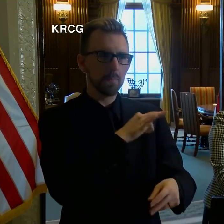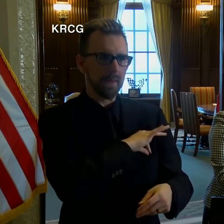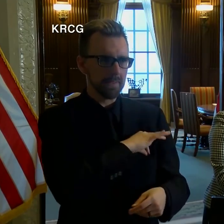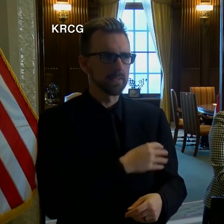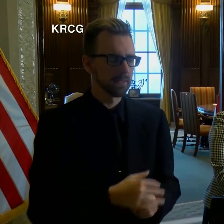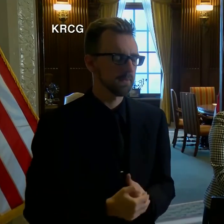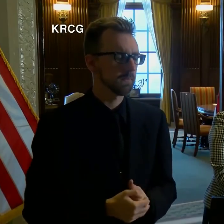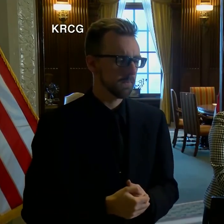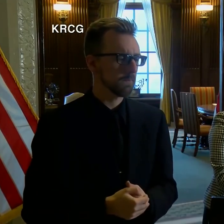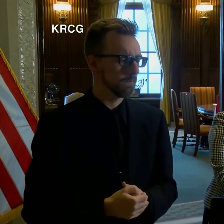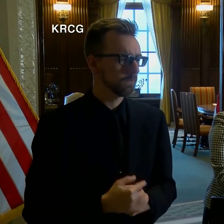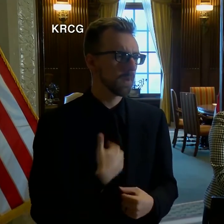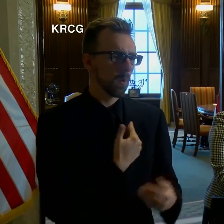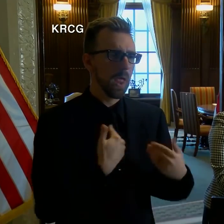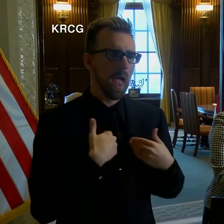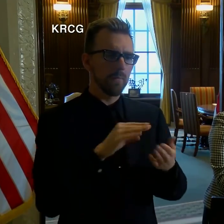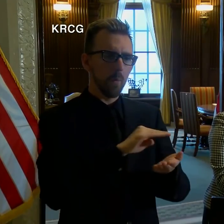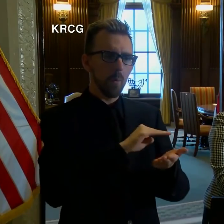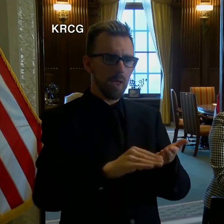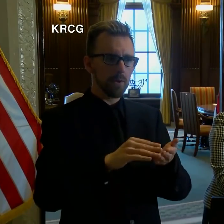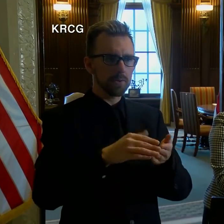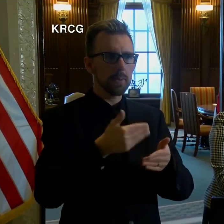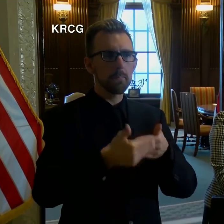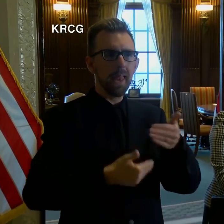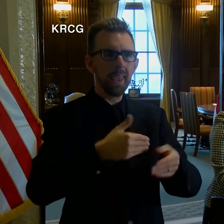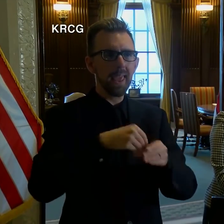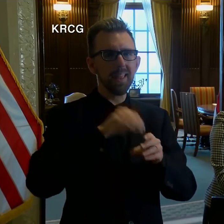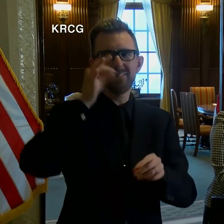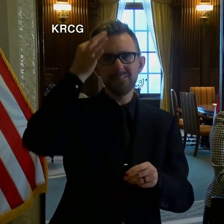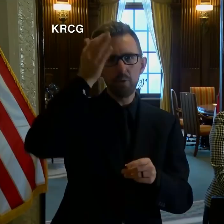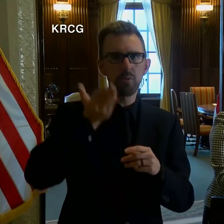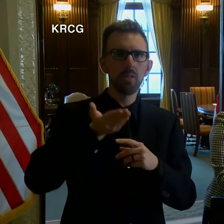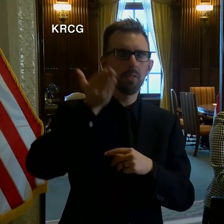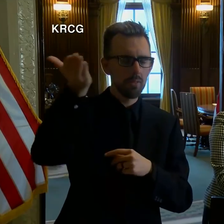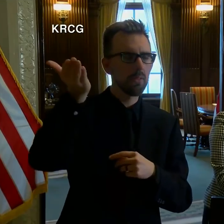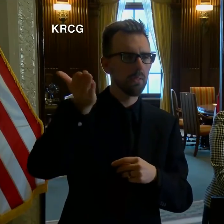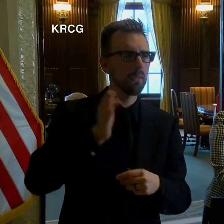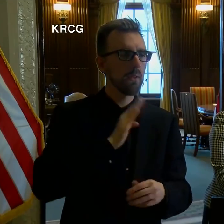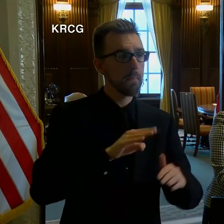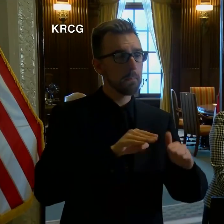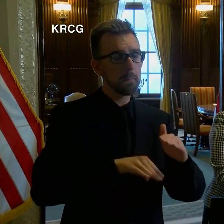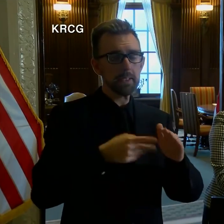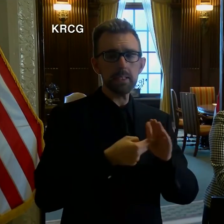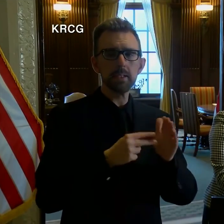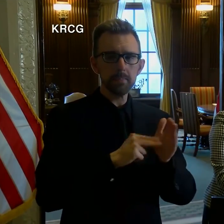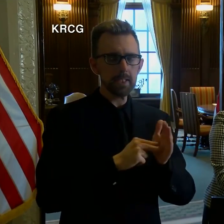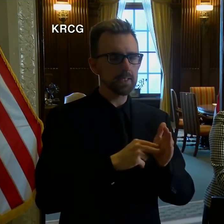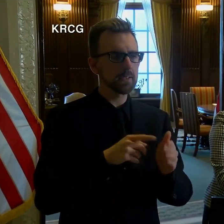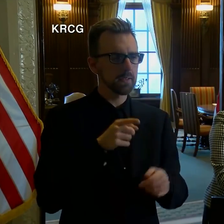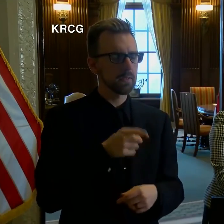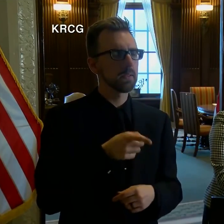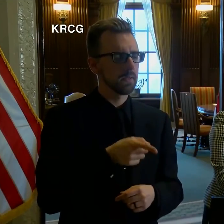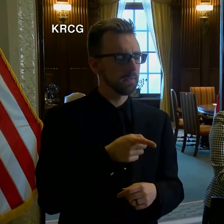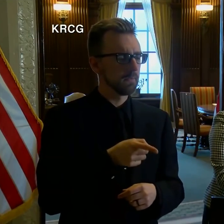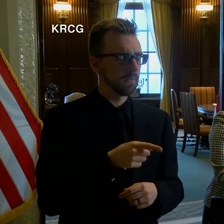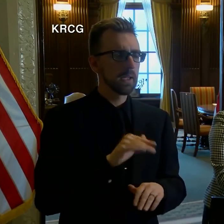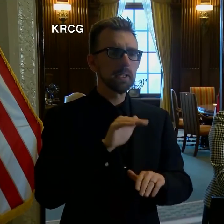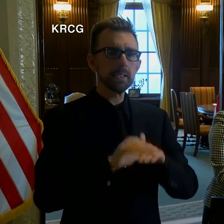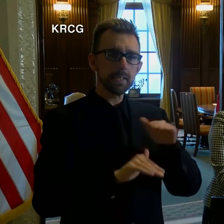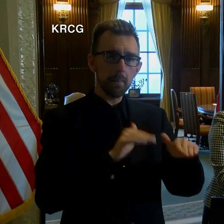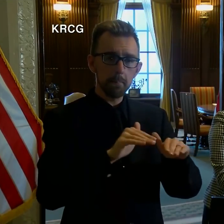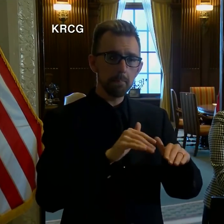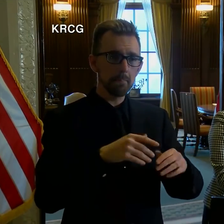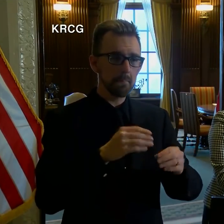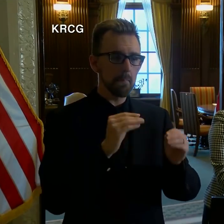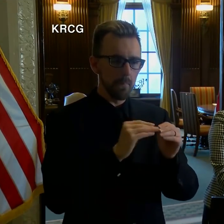So, we have pending waivers at the federal government that would basically lessen the steps that